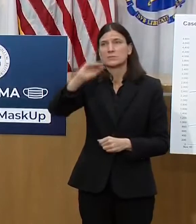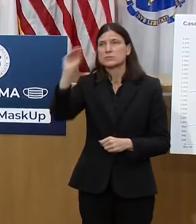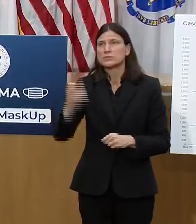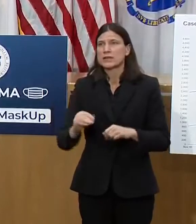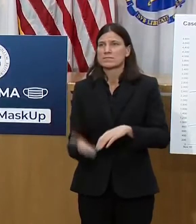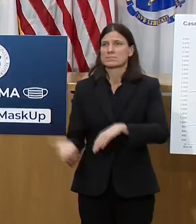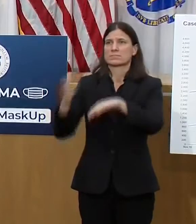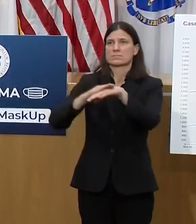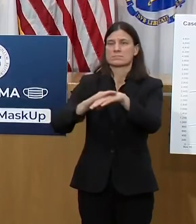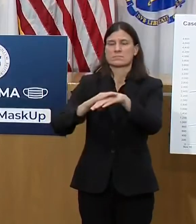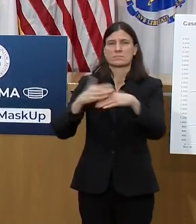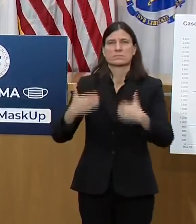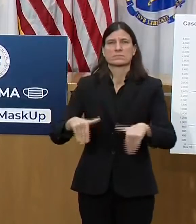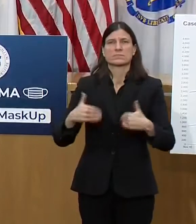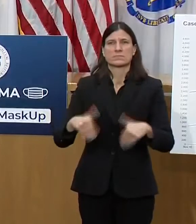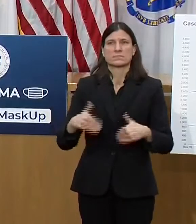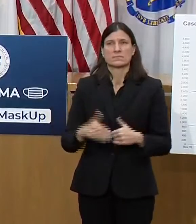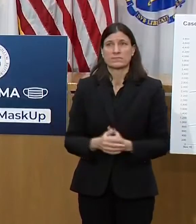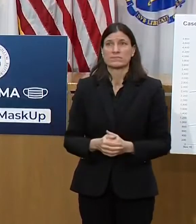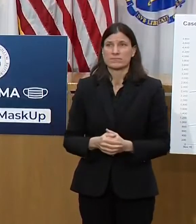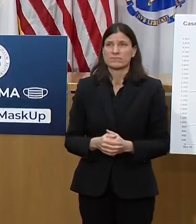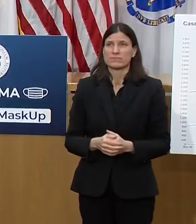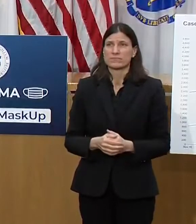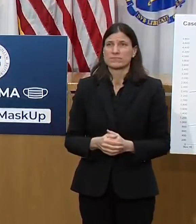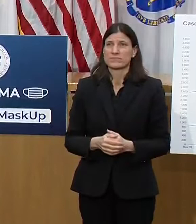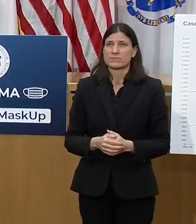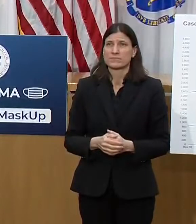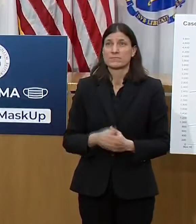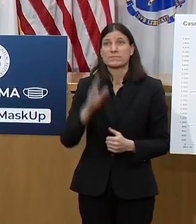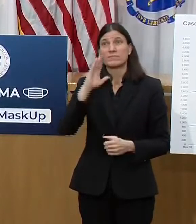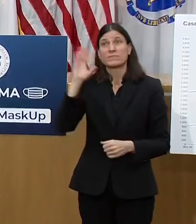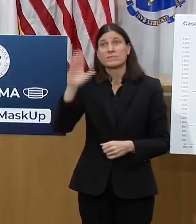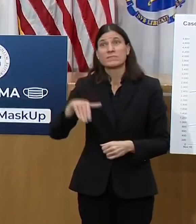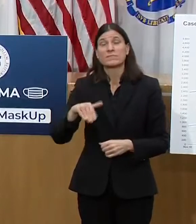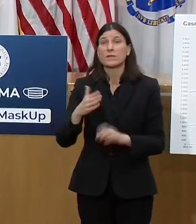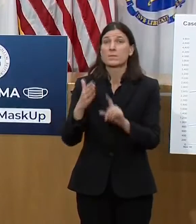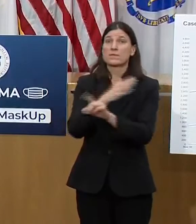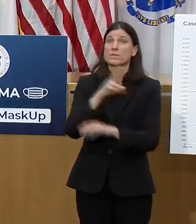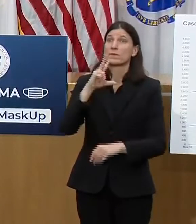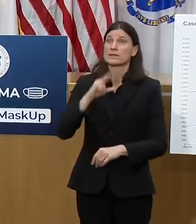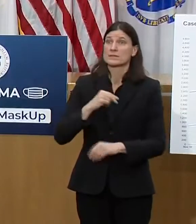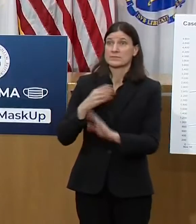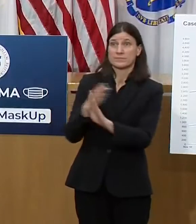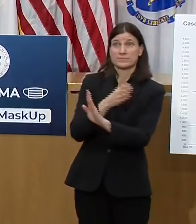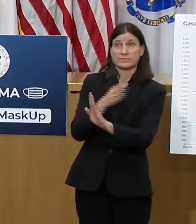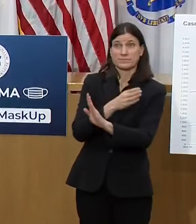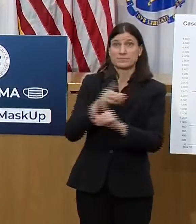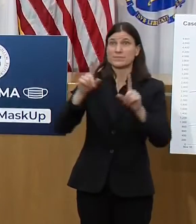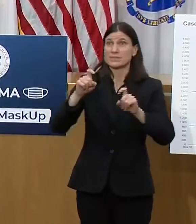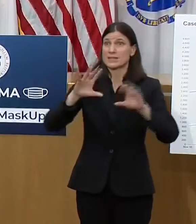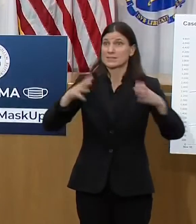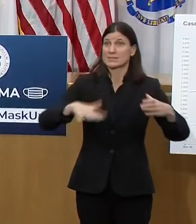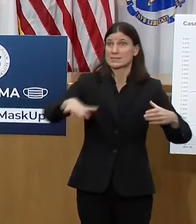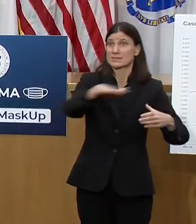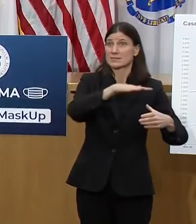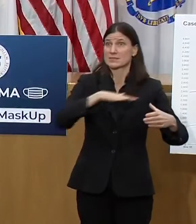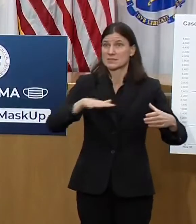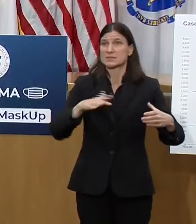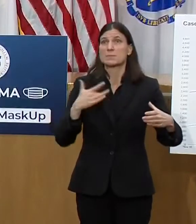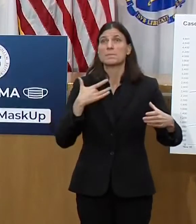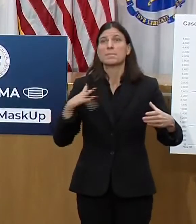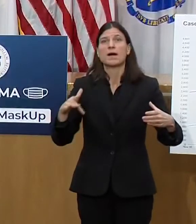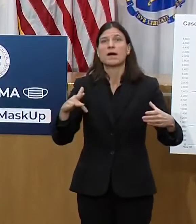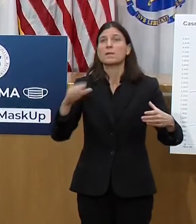week. Similarly, prior to Thanksgiving, our positive test rate was pretty stable, and it consistently been